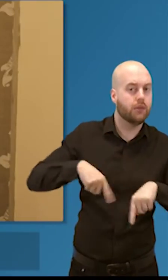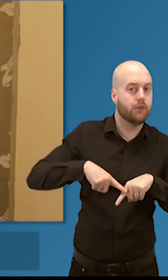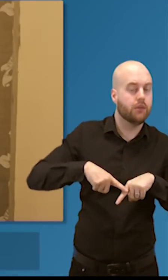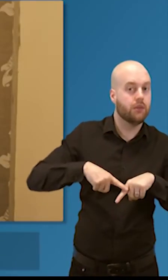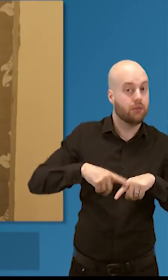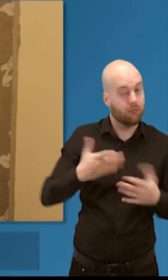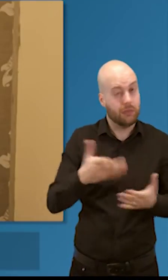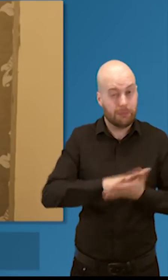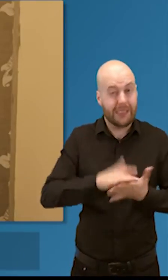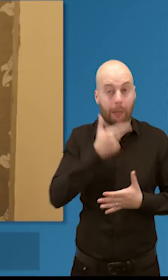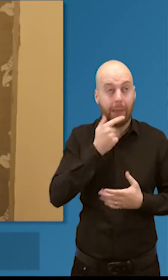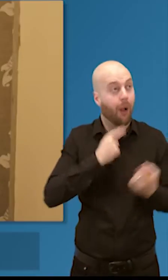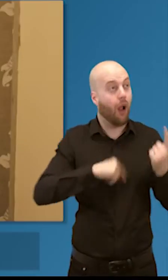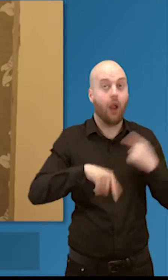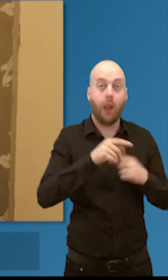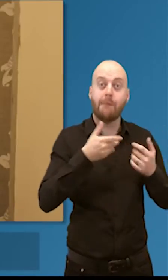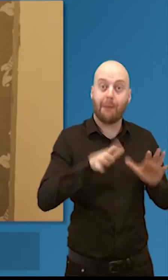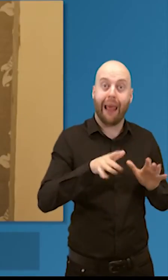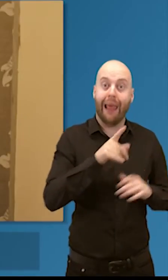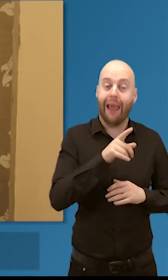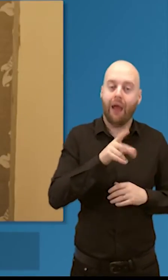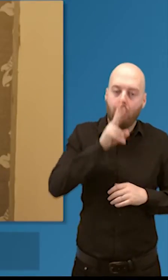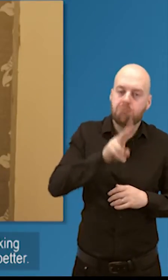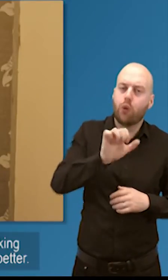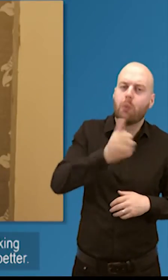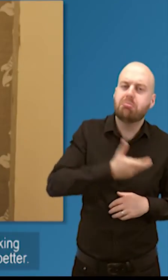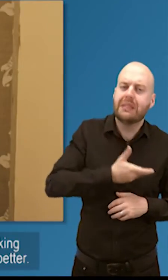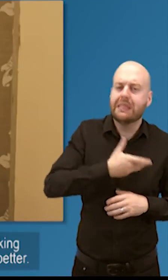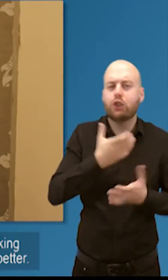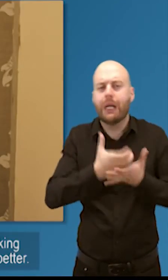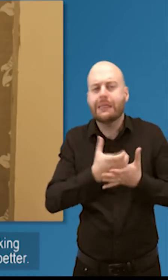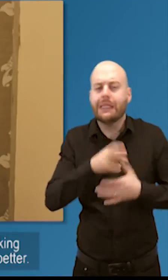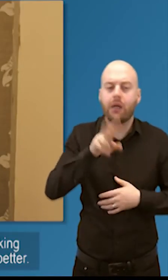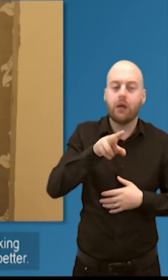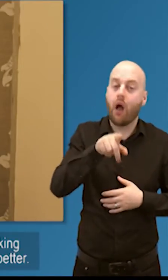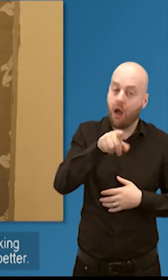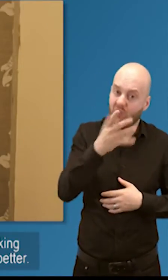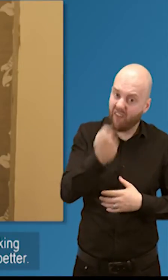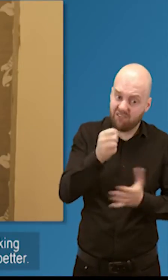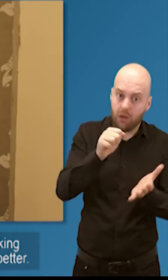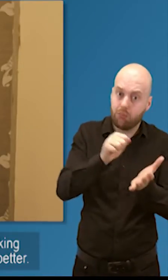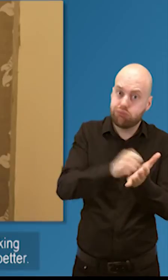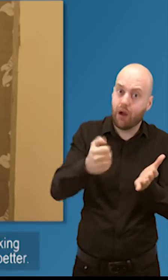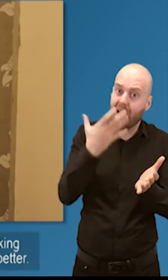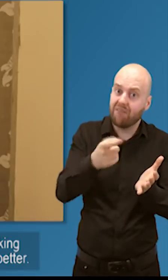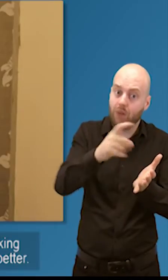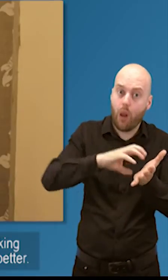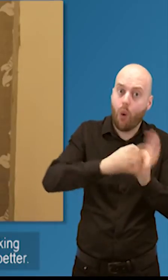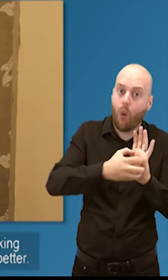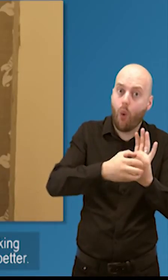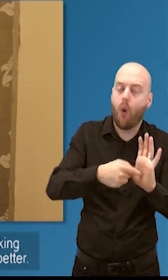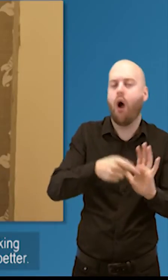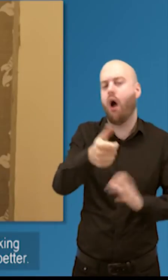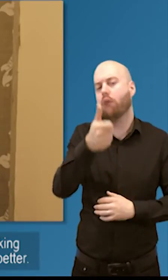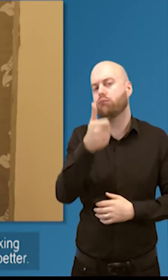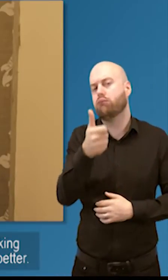and everybody else in between so it really does help what we've been doing um over the over the last while is making sure